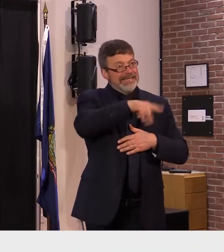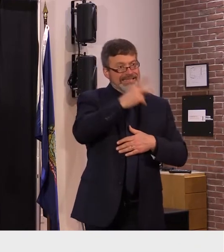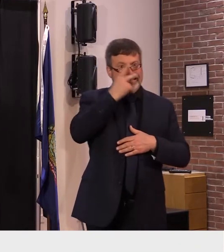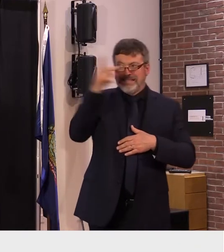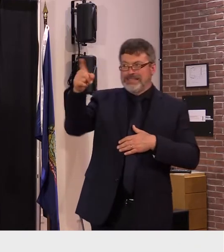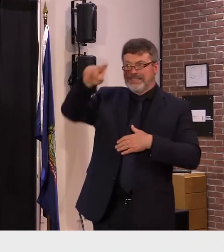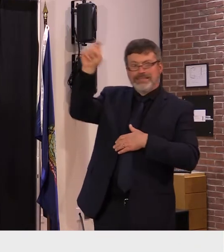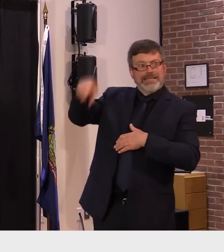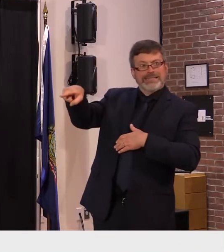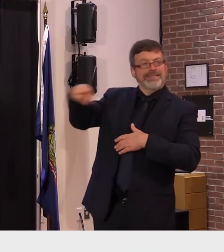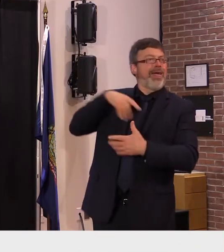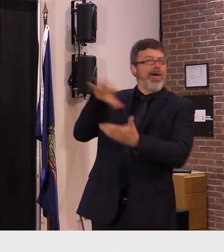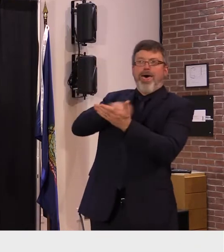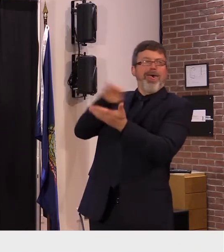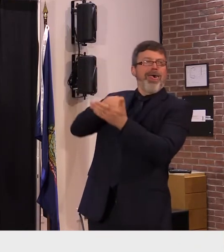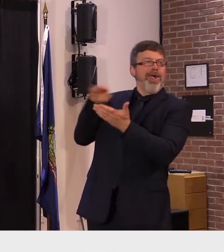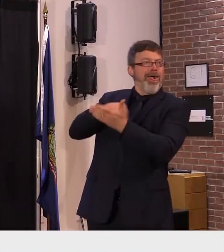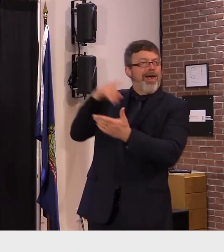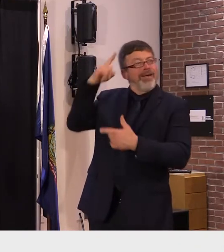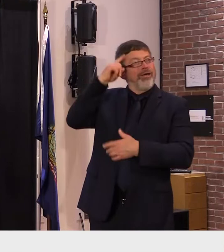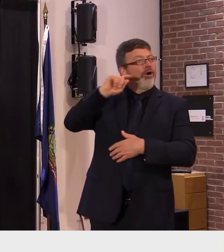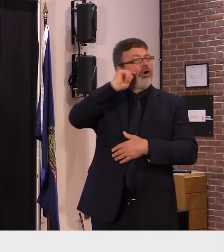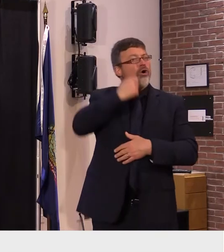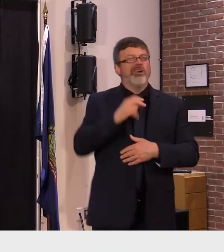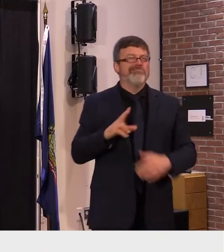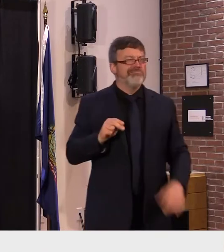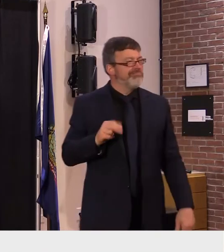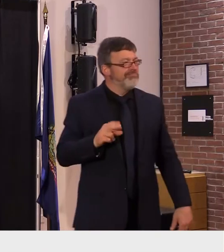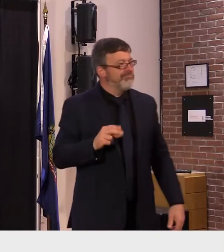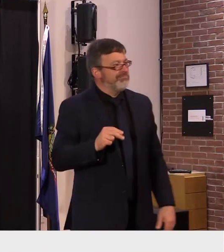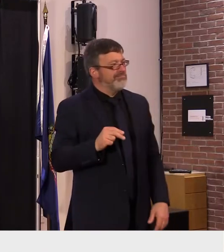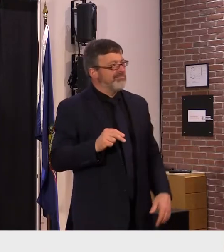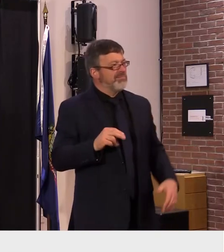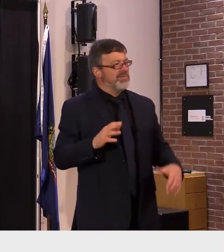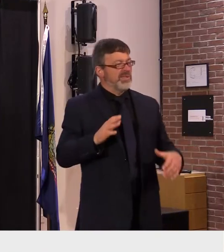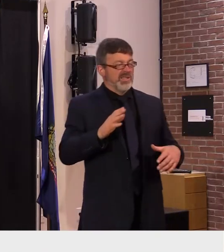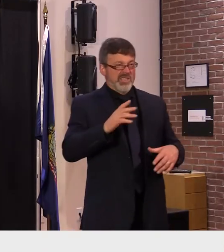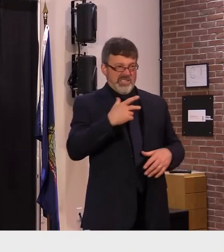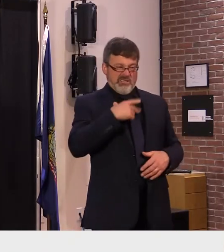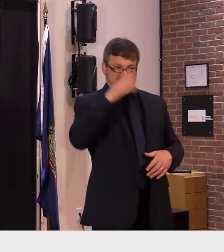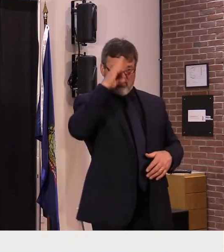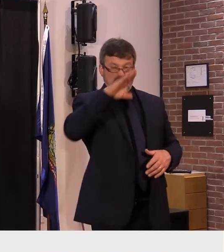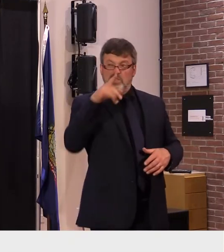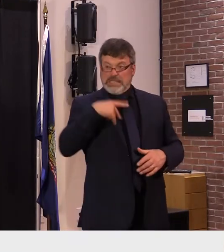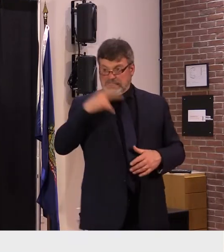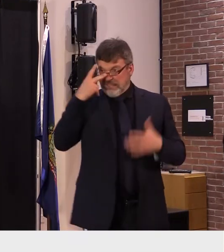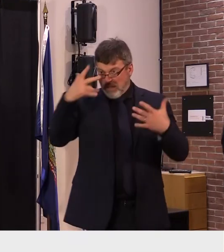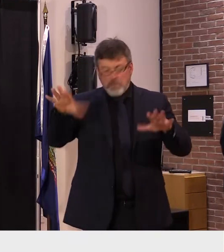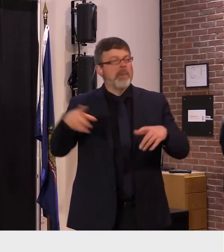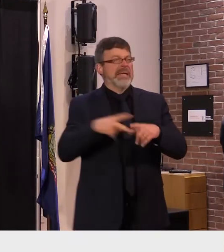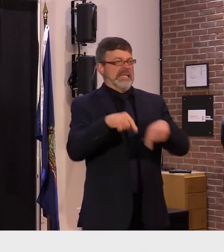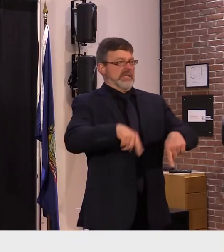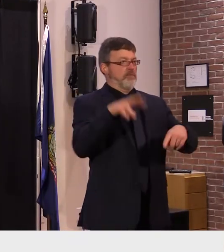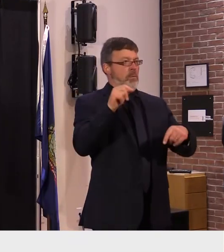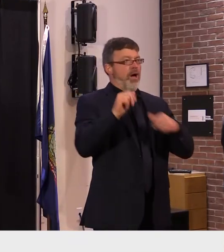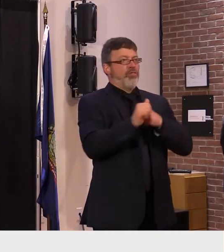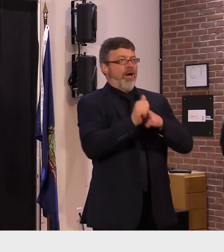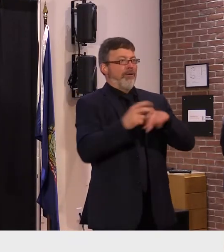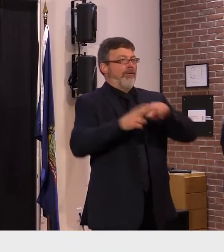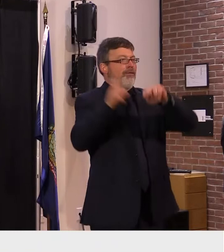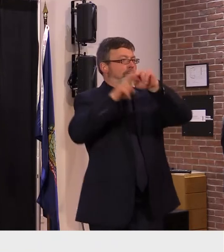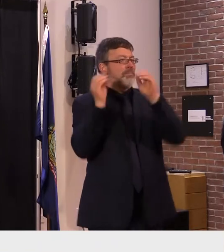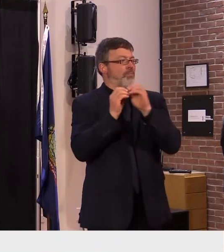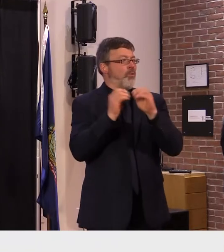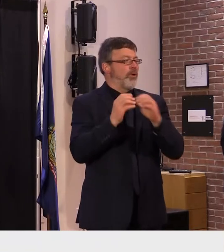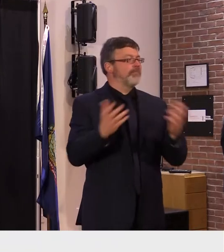the number of threats are up but having said that we want people to say something